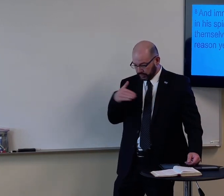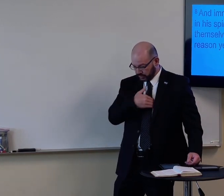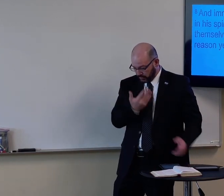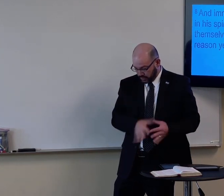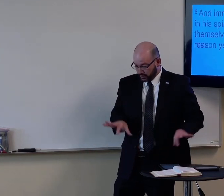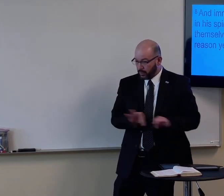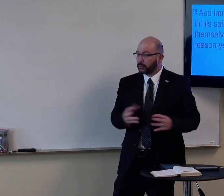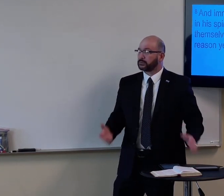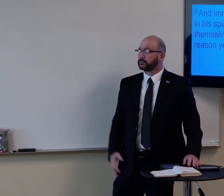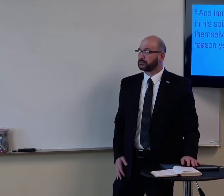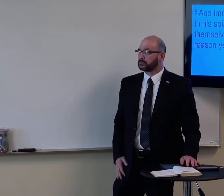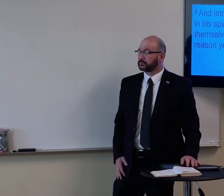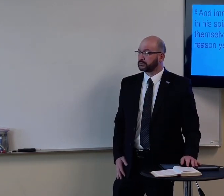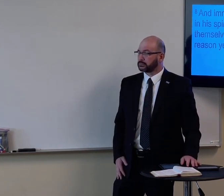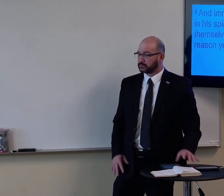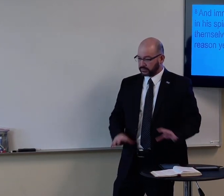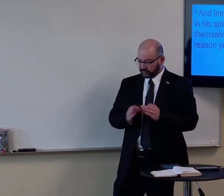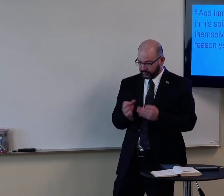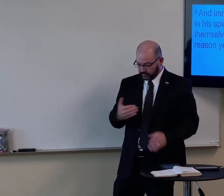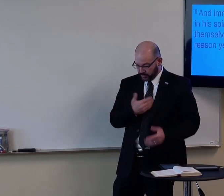Are you caring for the souls of your children,